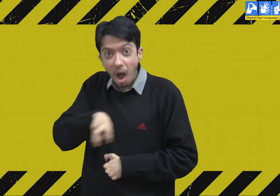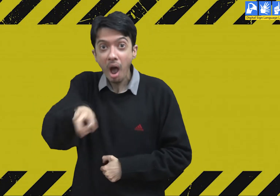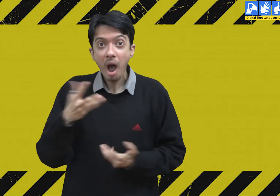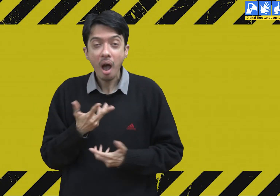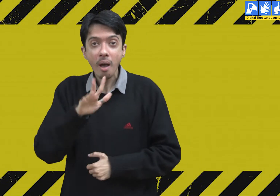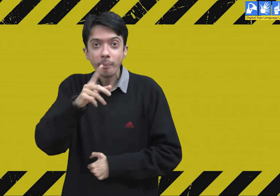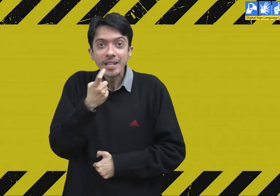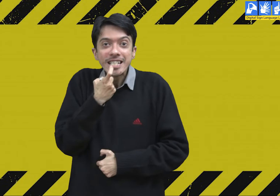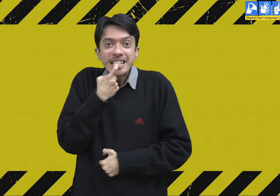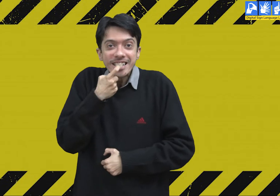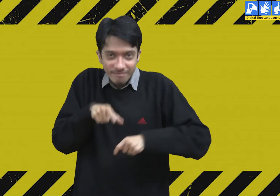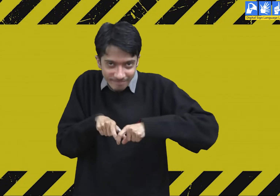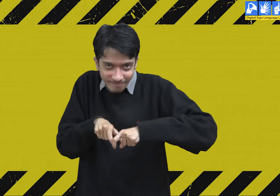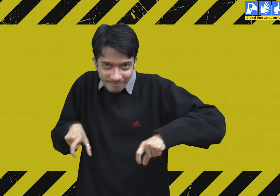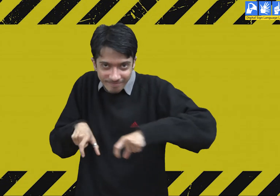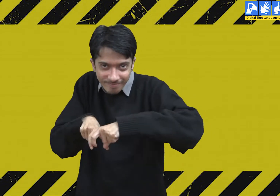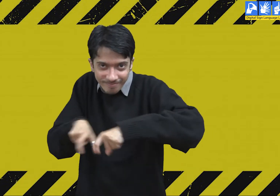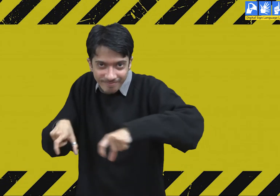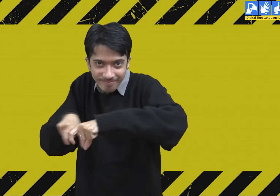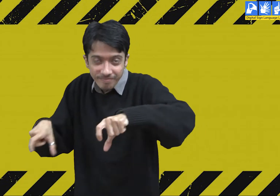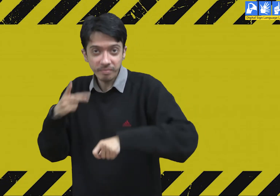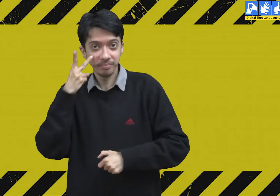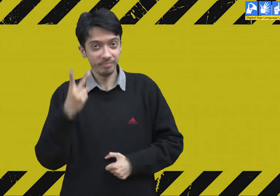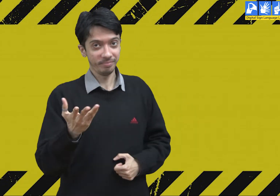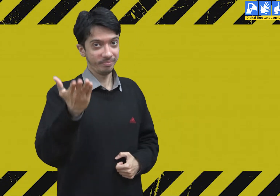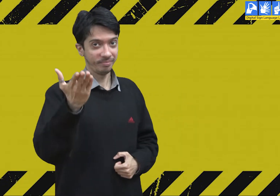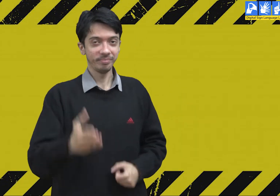walk on the road? Zebra crossings are marked with black and white strips on the road.